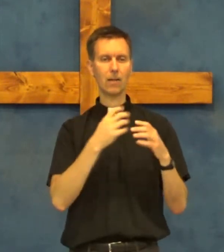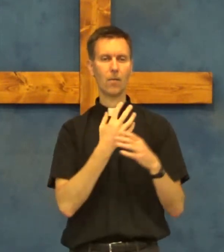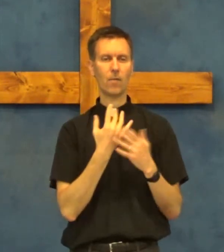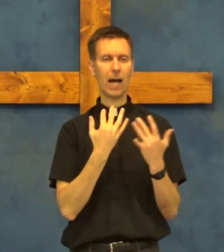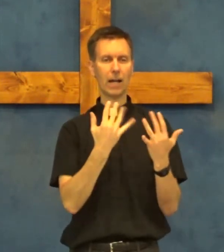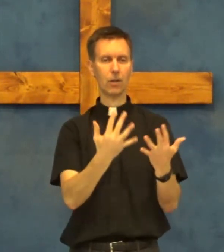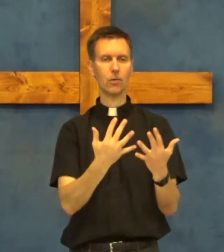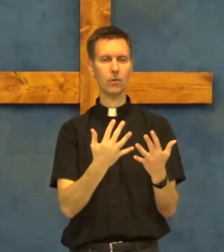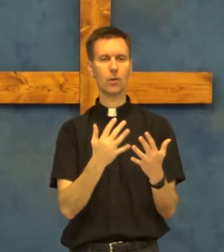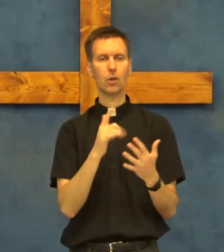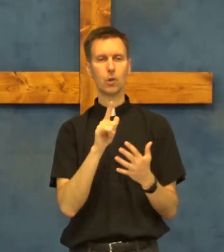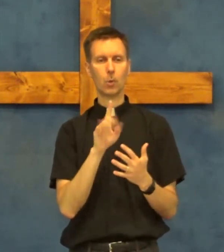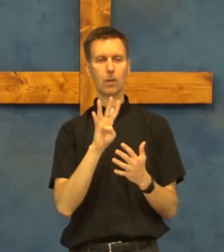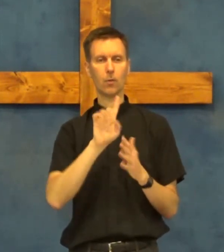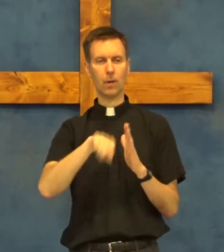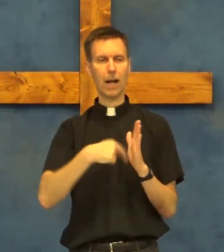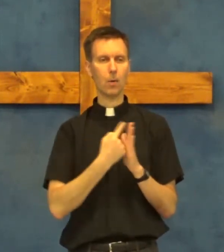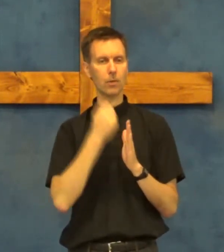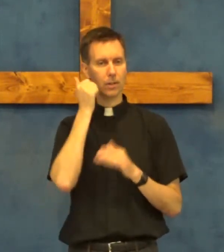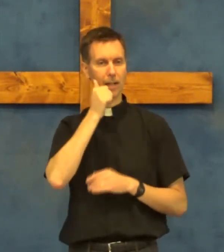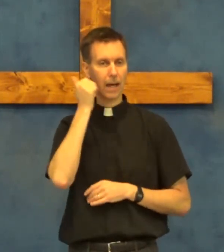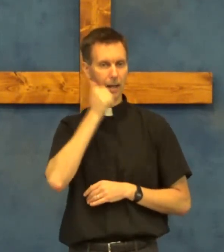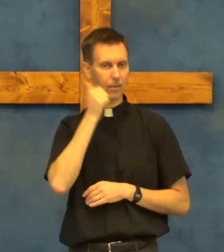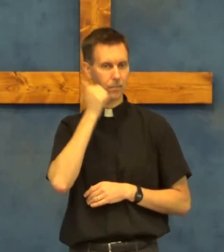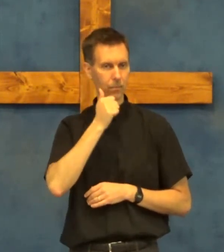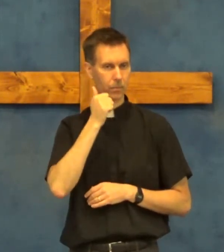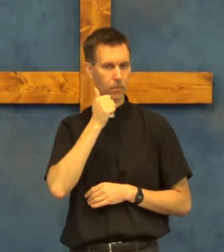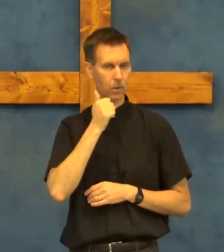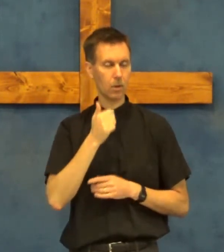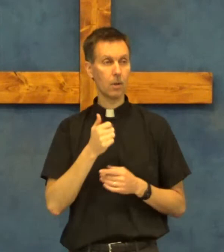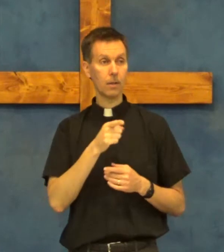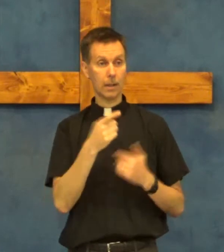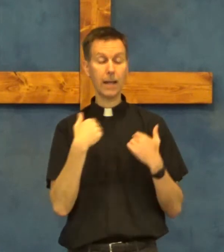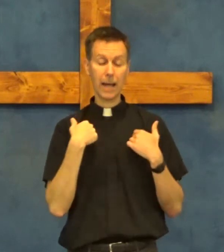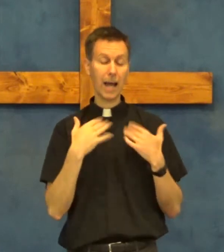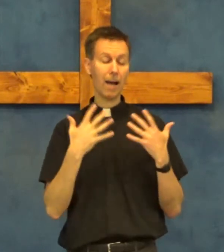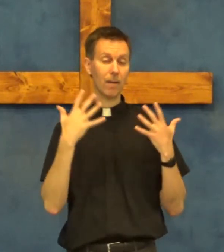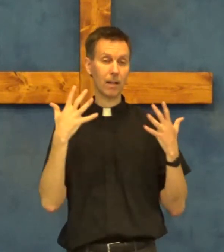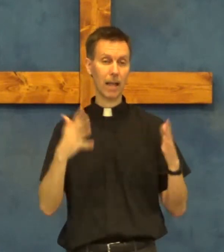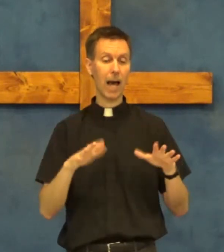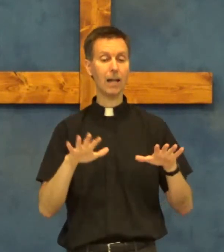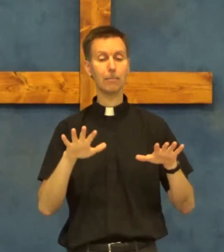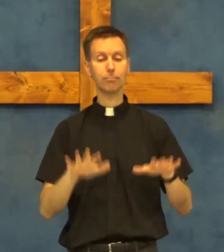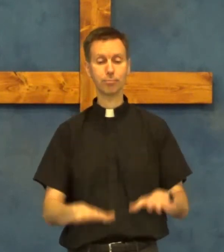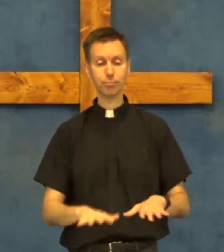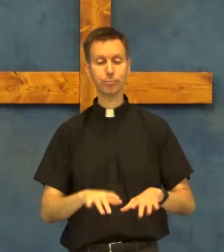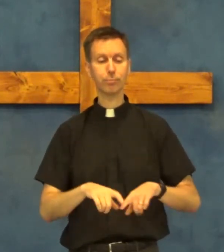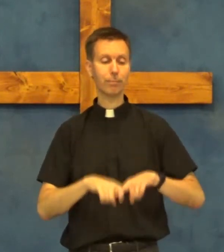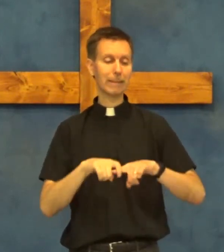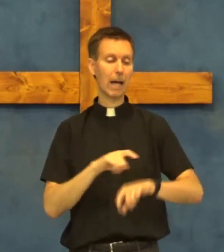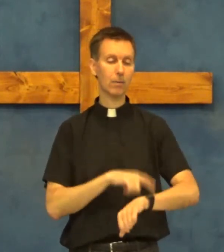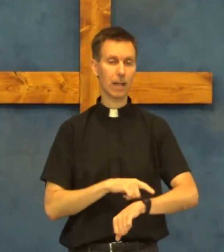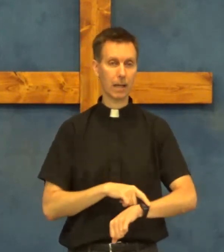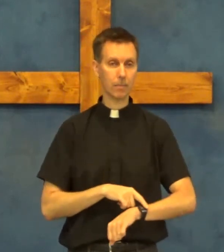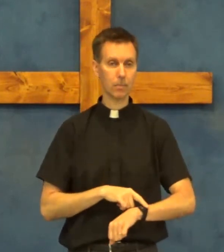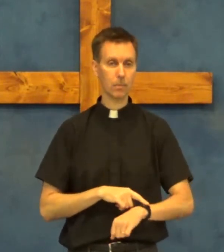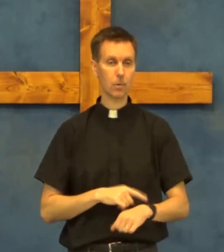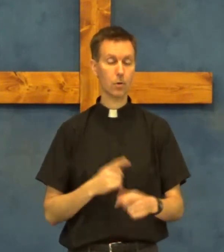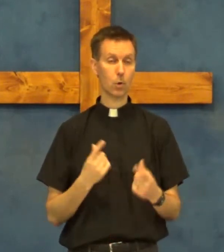fires 24 hours a day they have a lot of downtime so